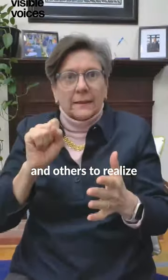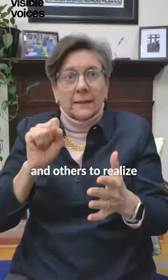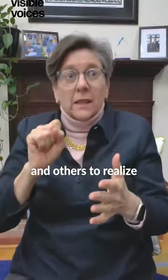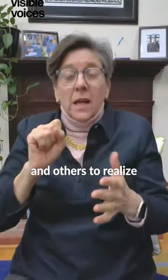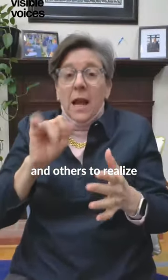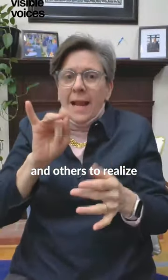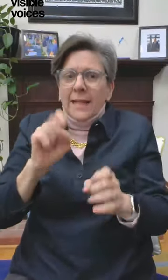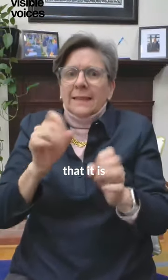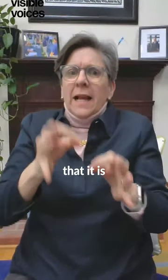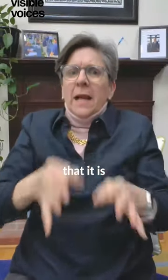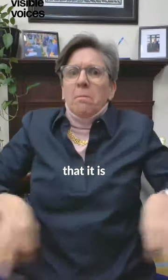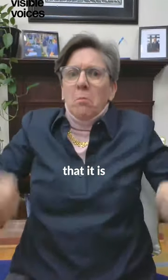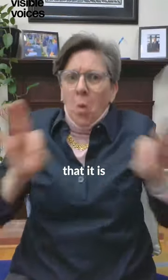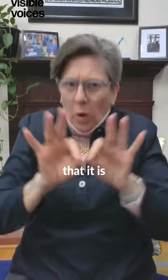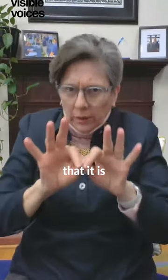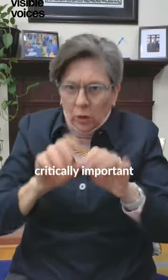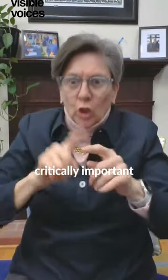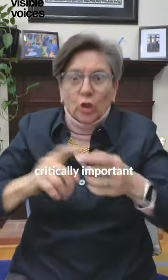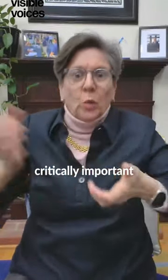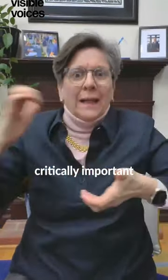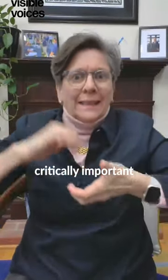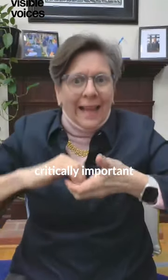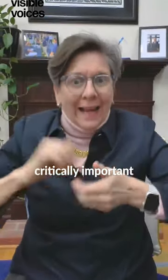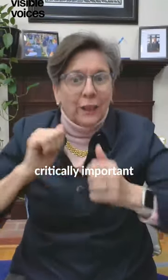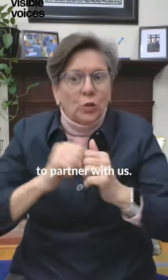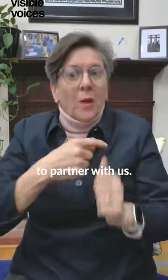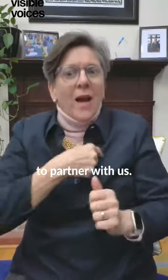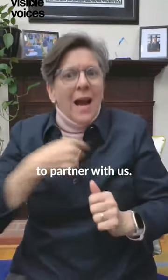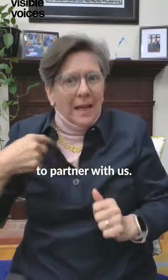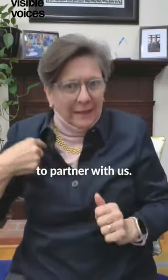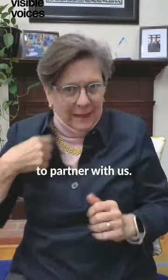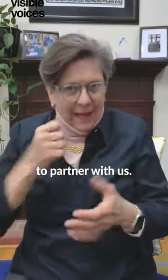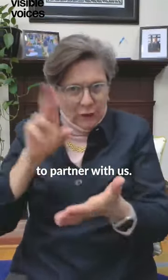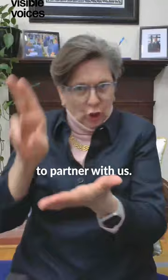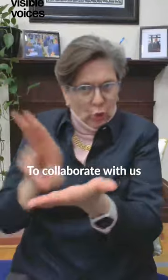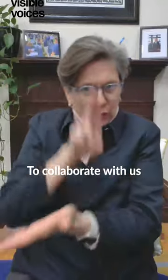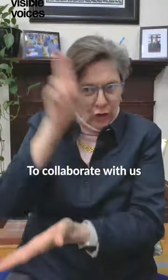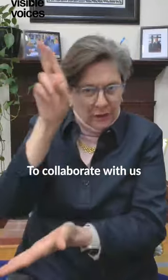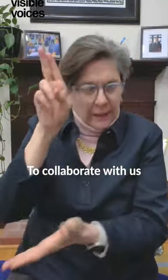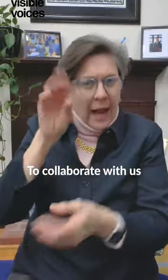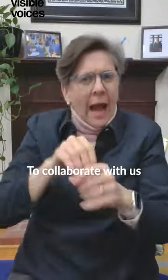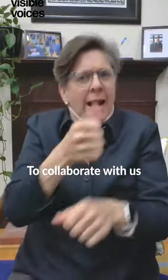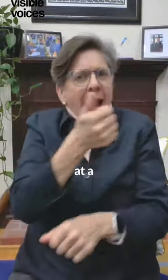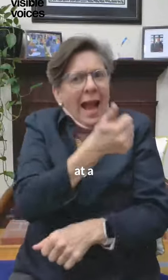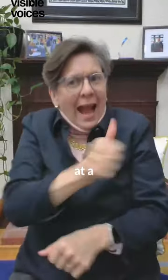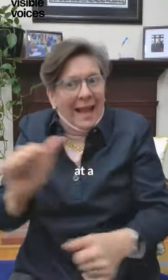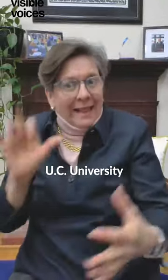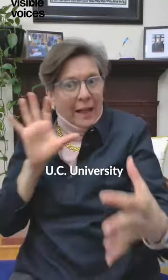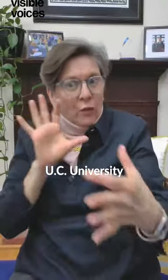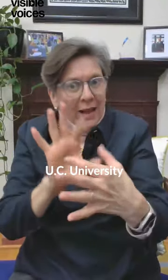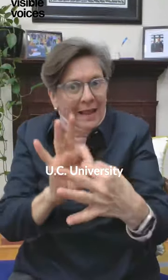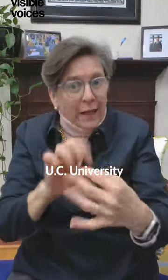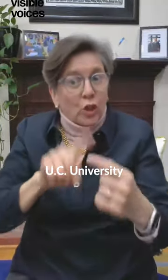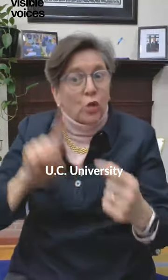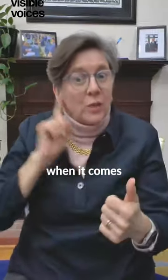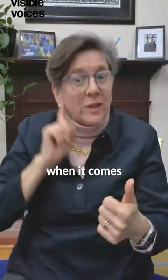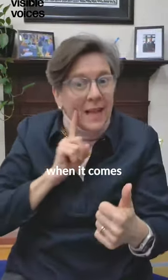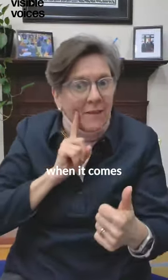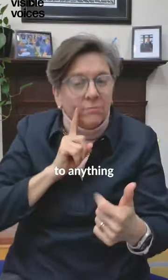that it is critically important to partner with us, to collaborate with us at UC University when it comes to